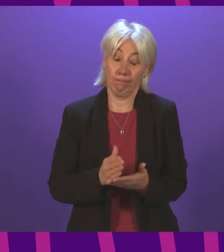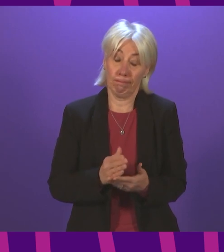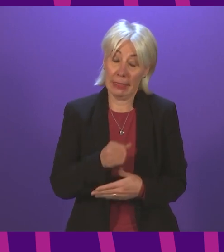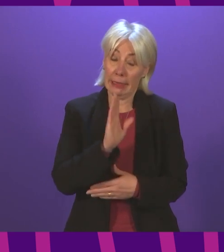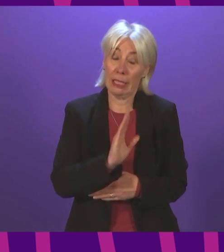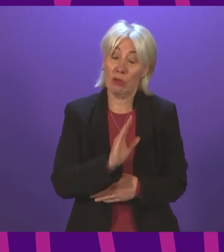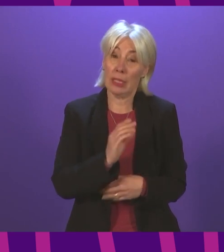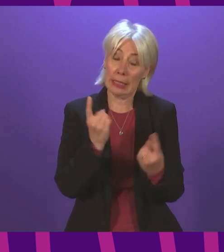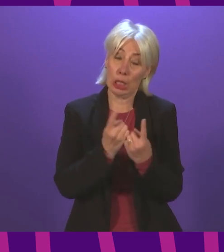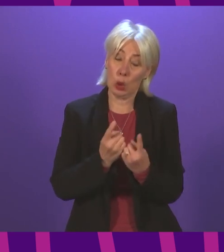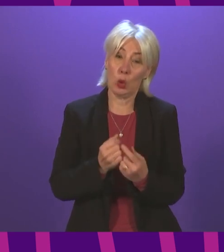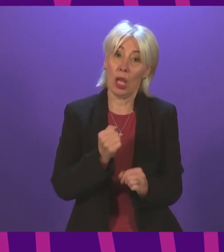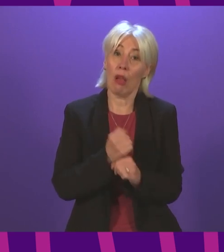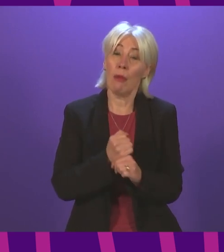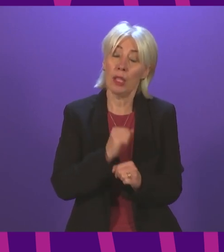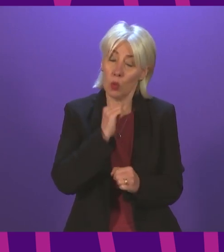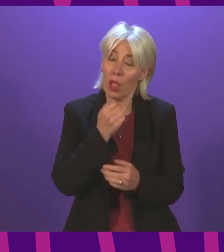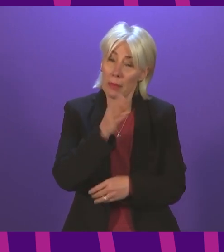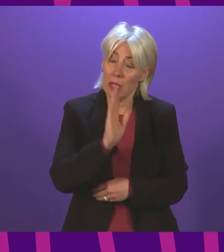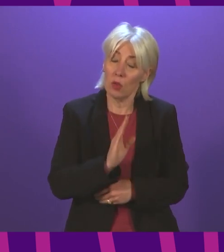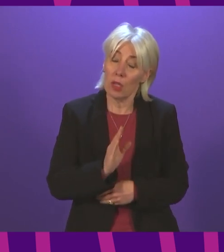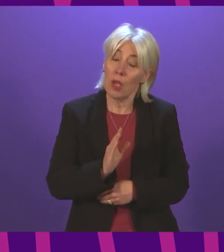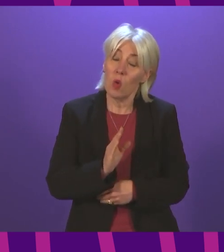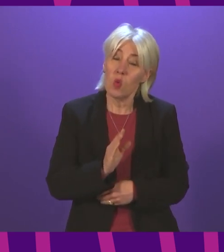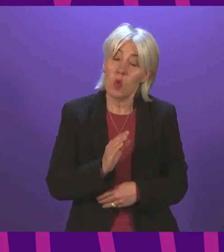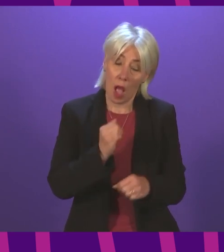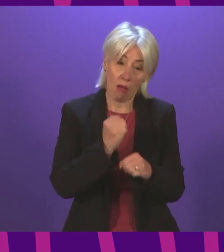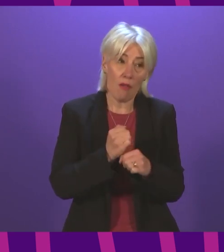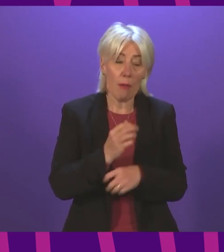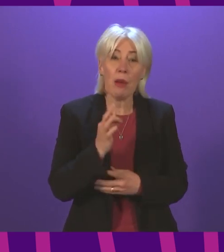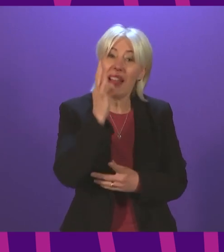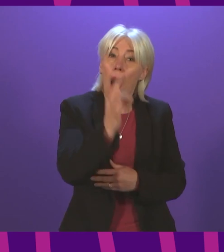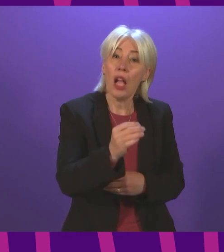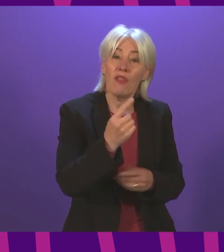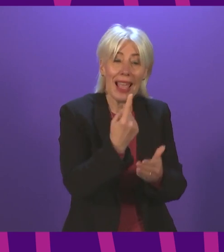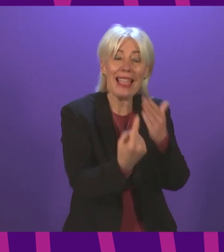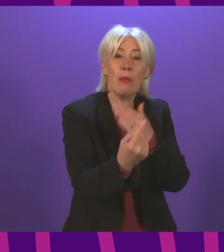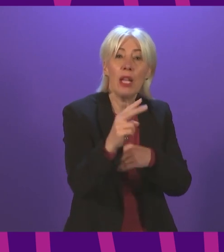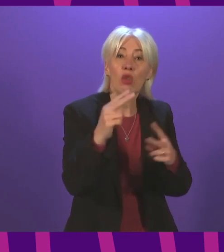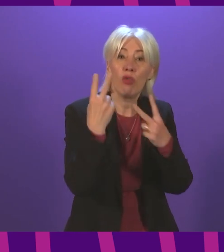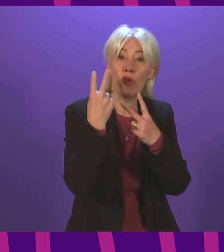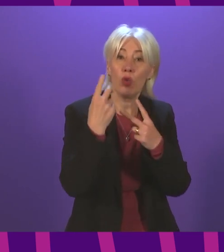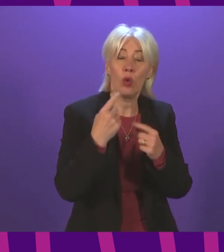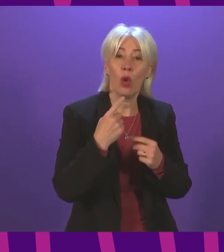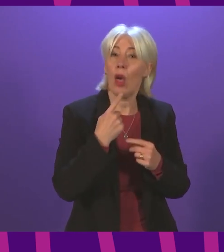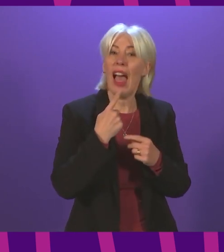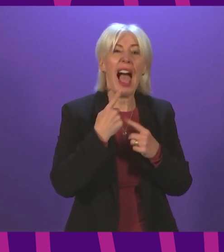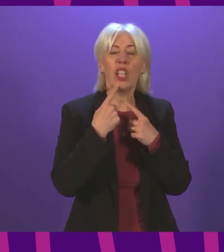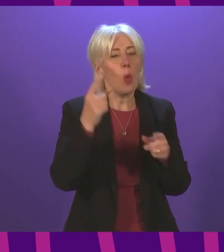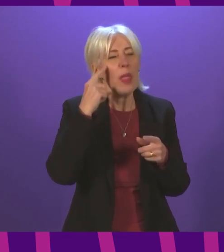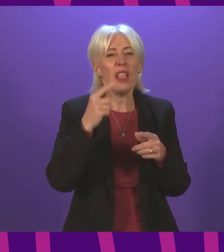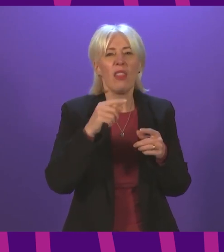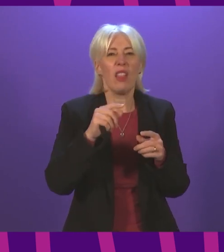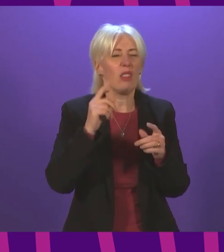and continues to take seriously. The government commissioned the independent review. I don't accept that it is a discredited independent